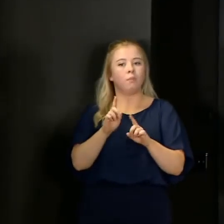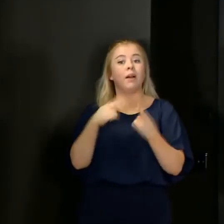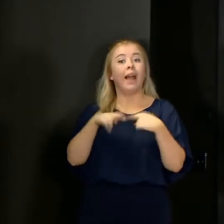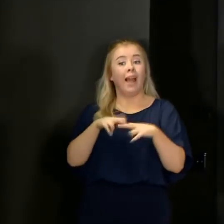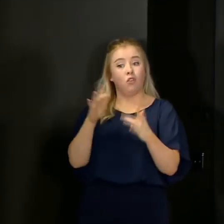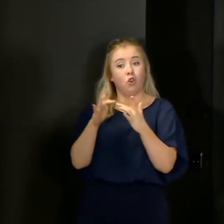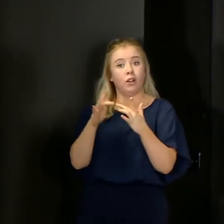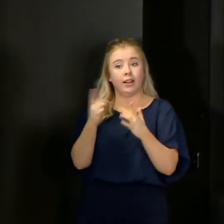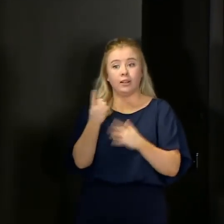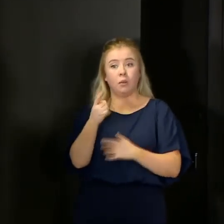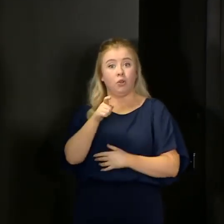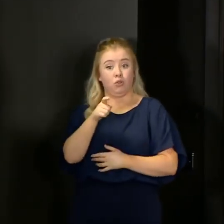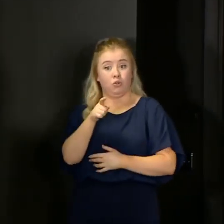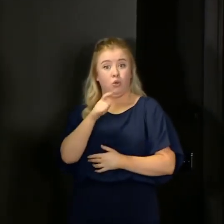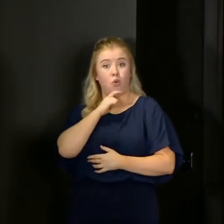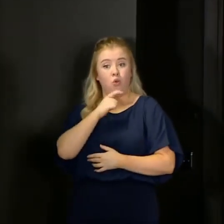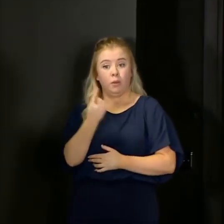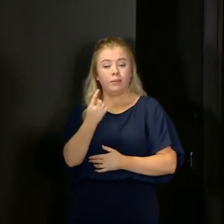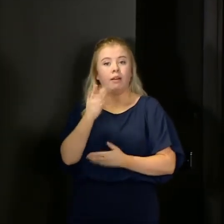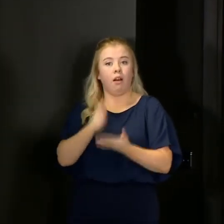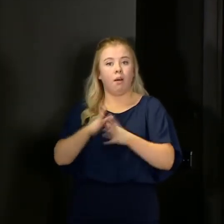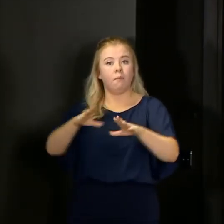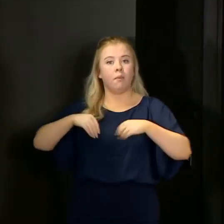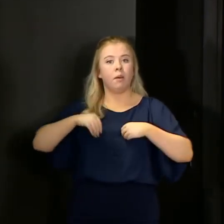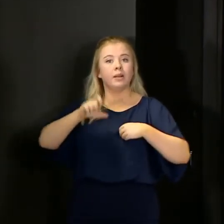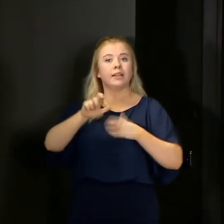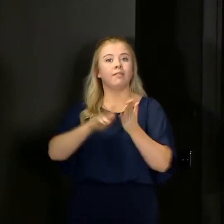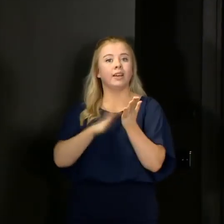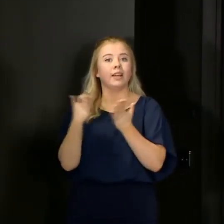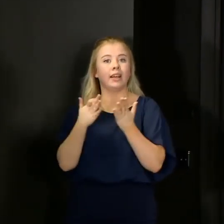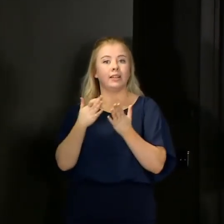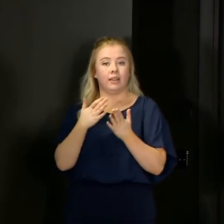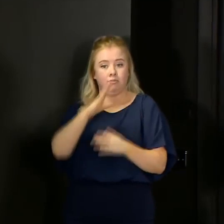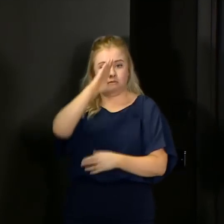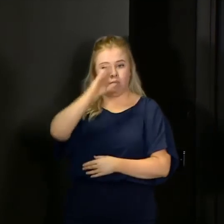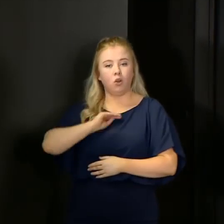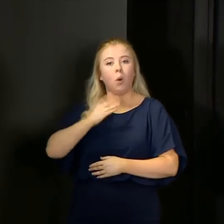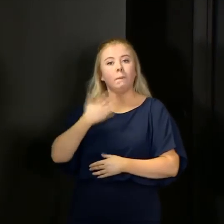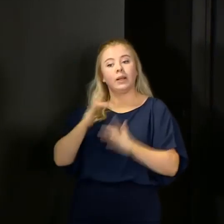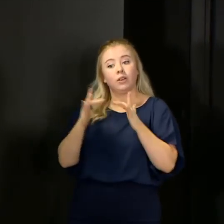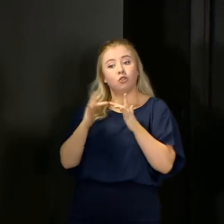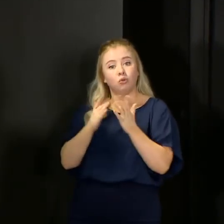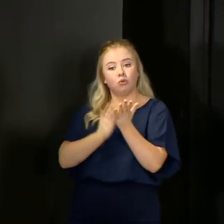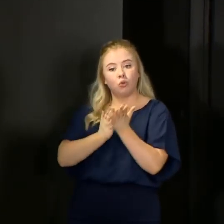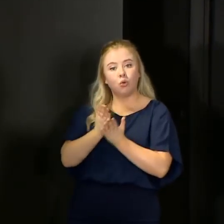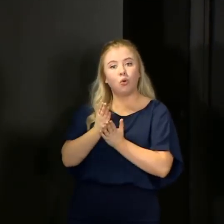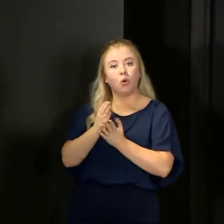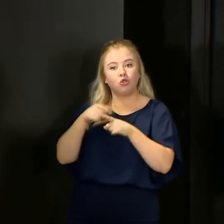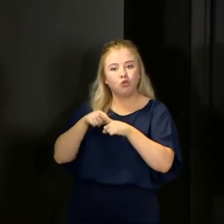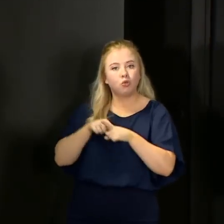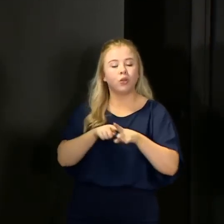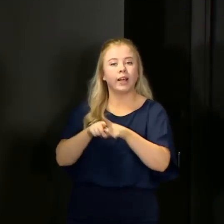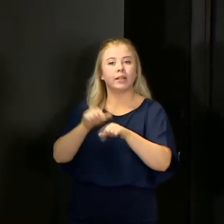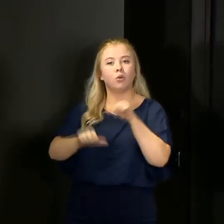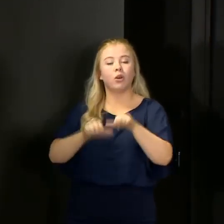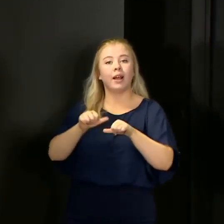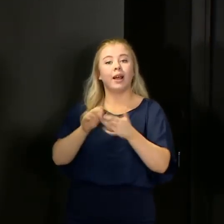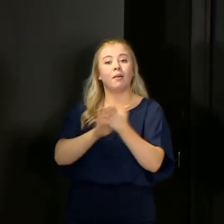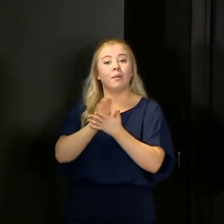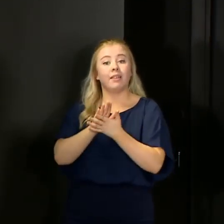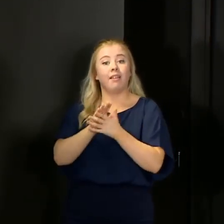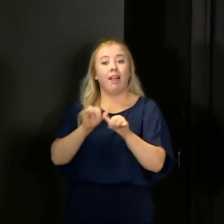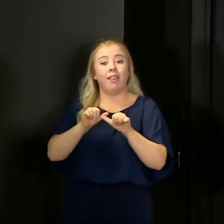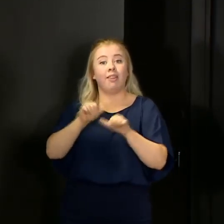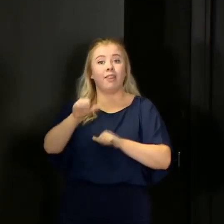has been positive, if you've been told that you have been traced as part of this contact tracing process, and you then go on to